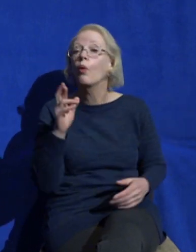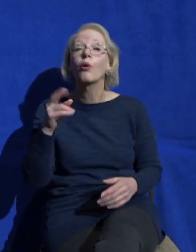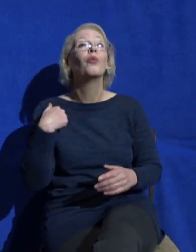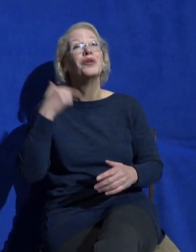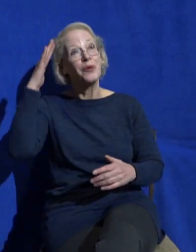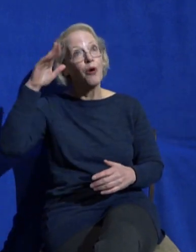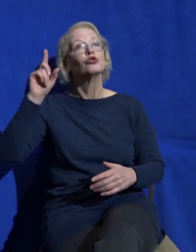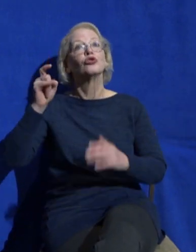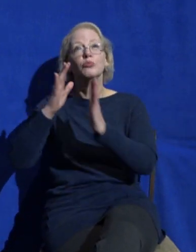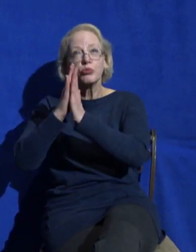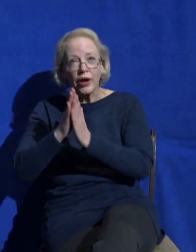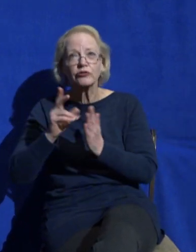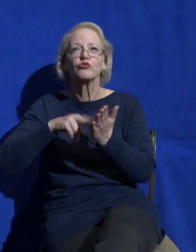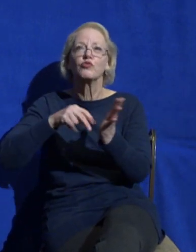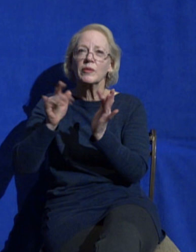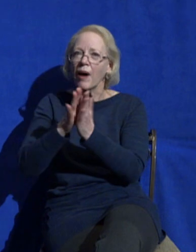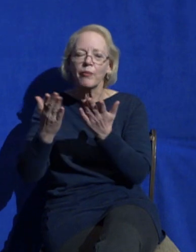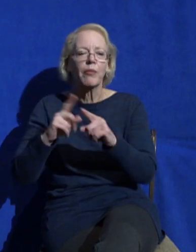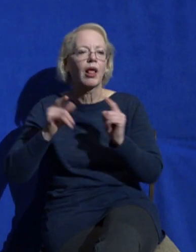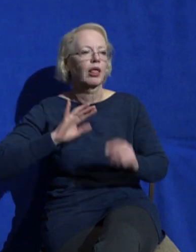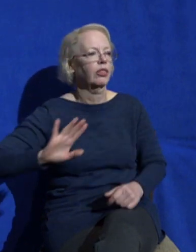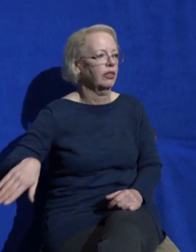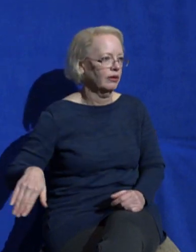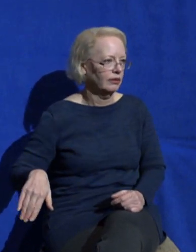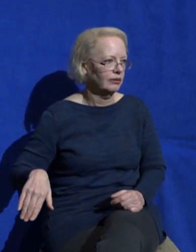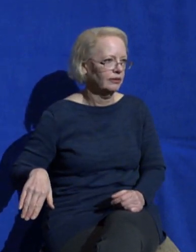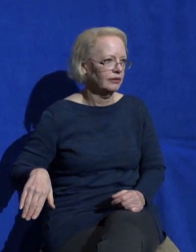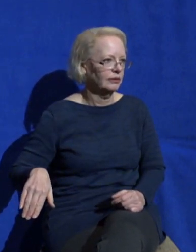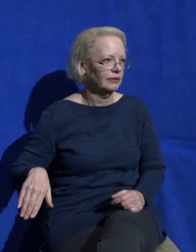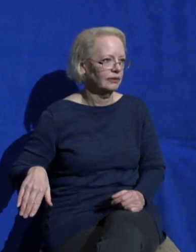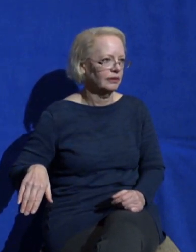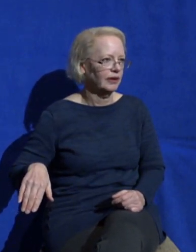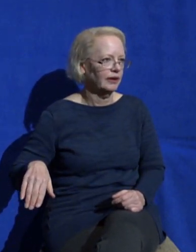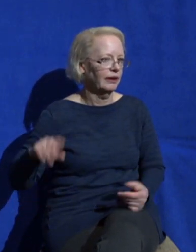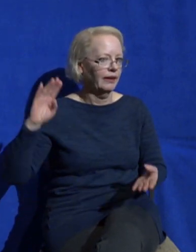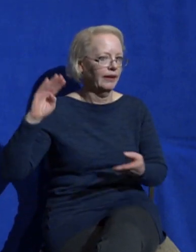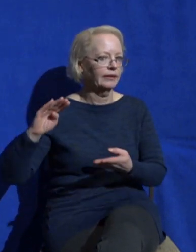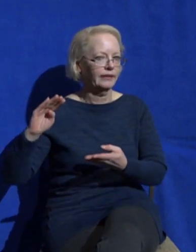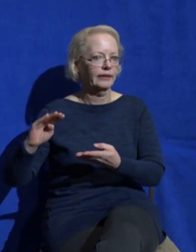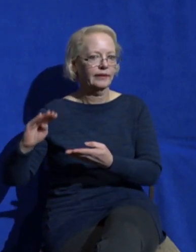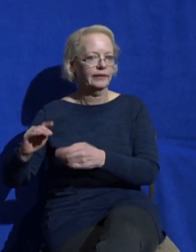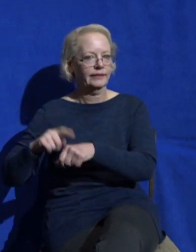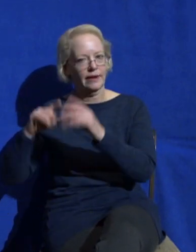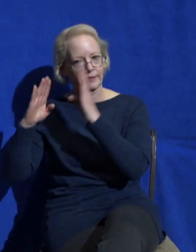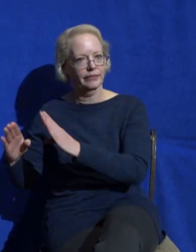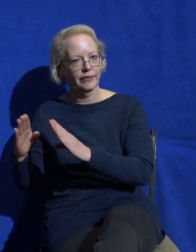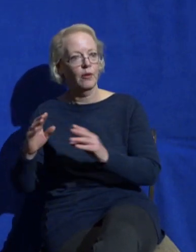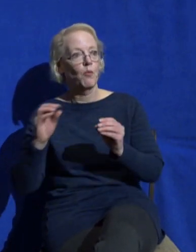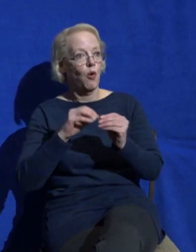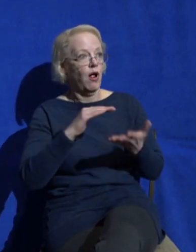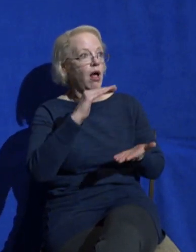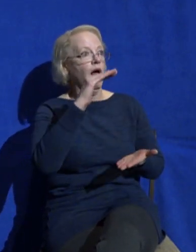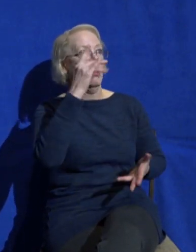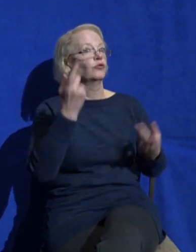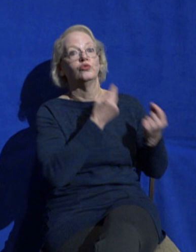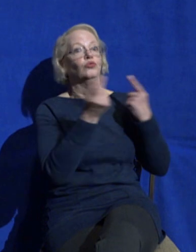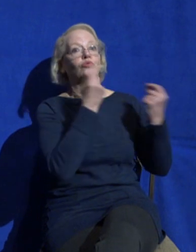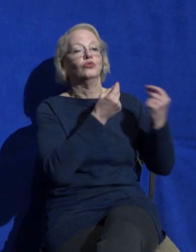He says when you get over-busy, the thing, listen to what he says. He says the things that are truly life-giving for your soul are the